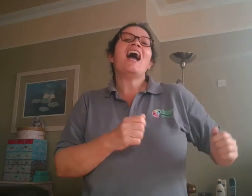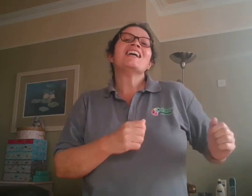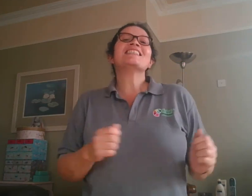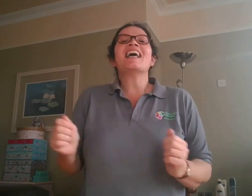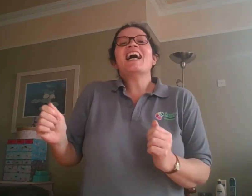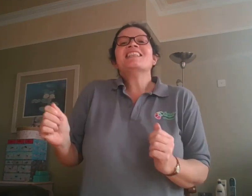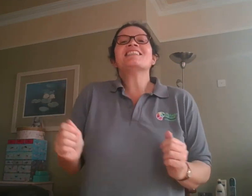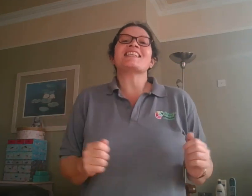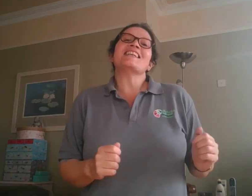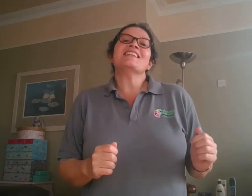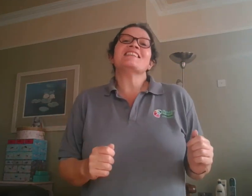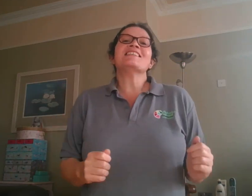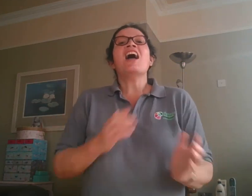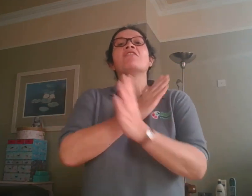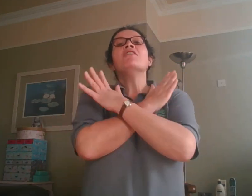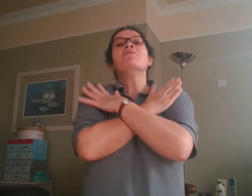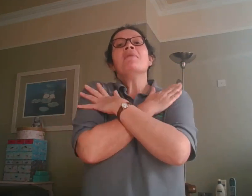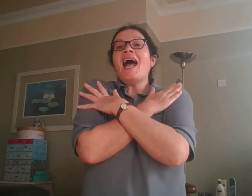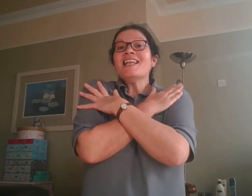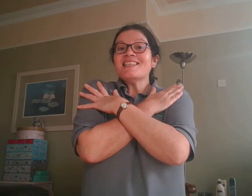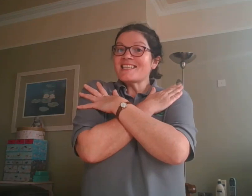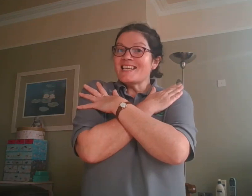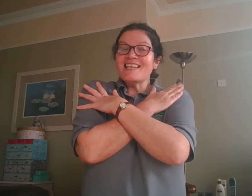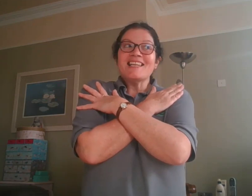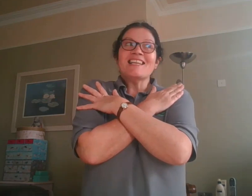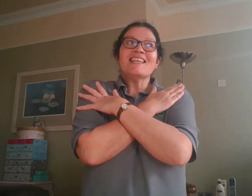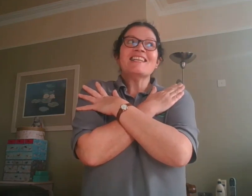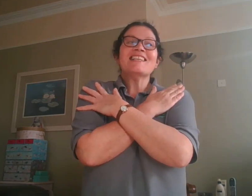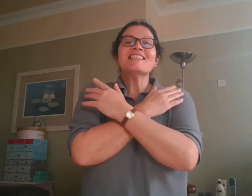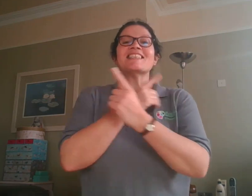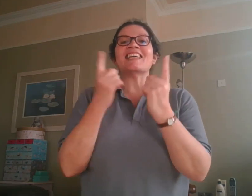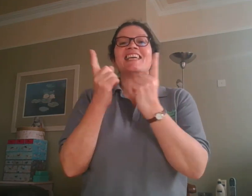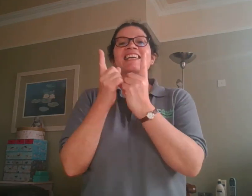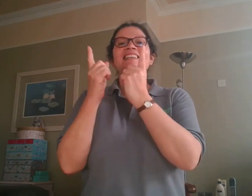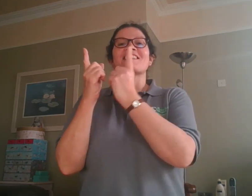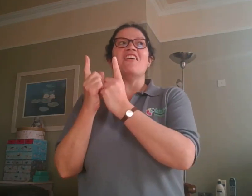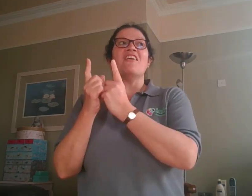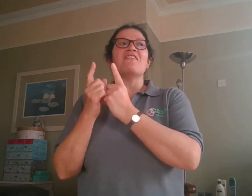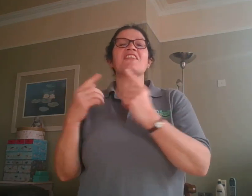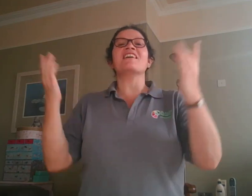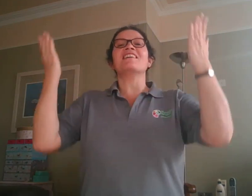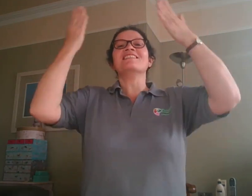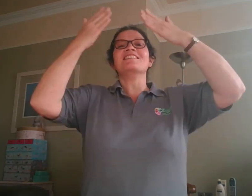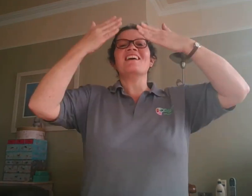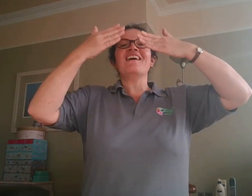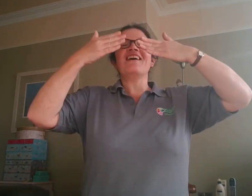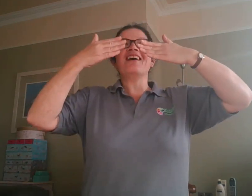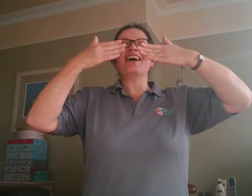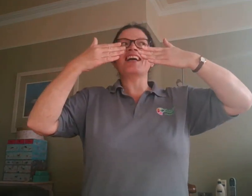Dances, romances, things of the night.